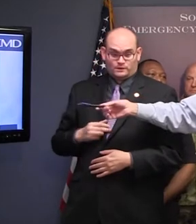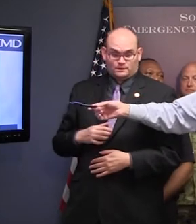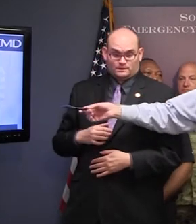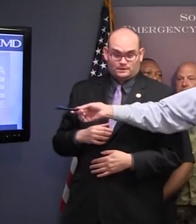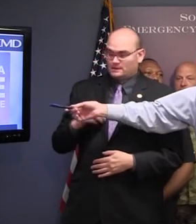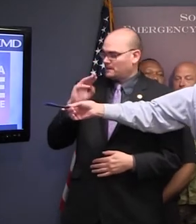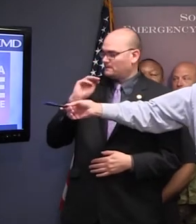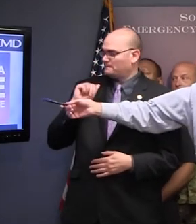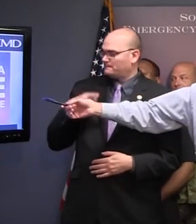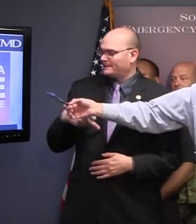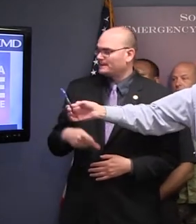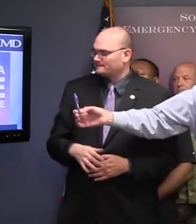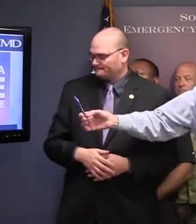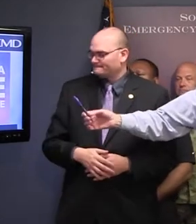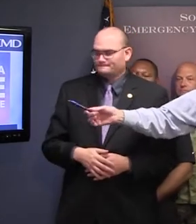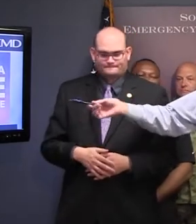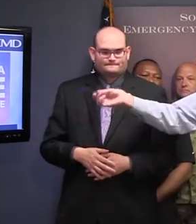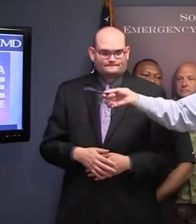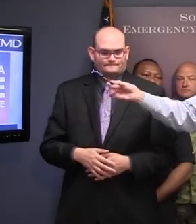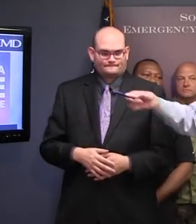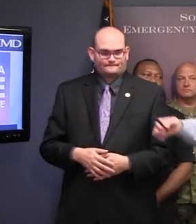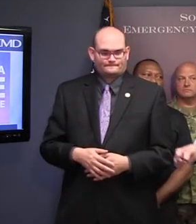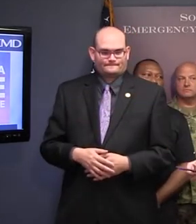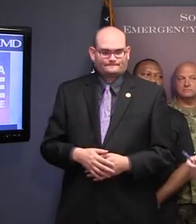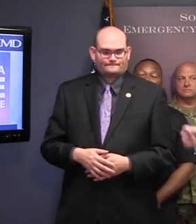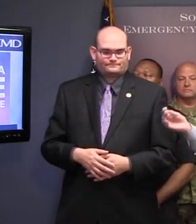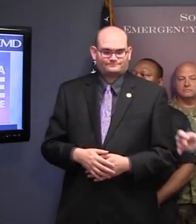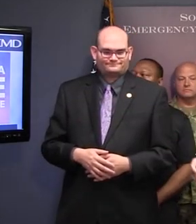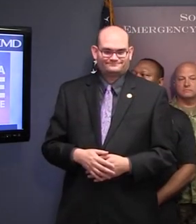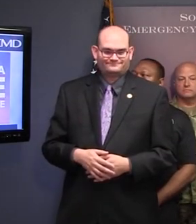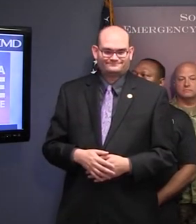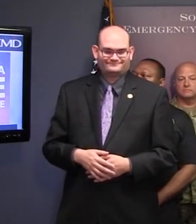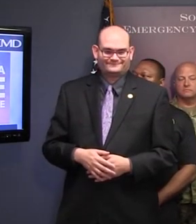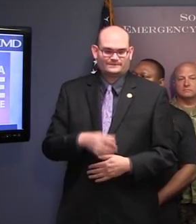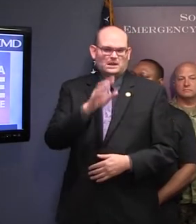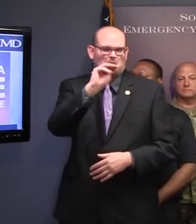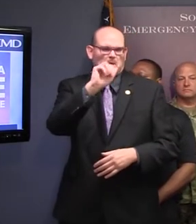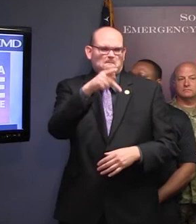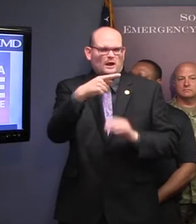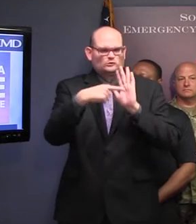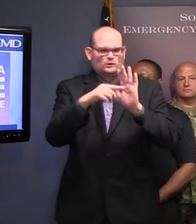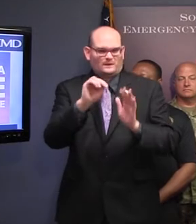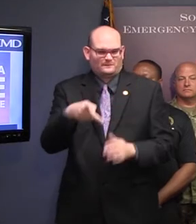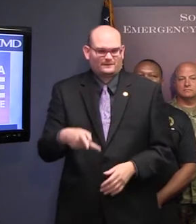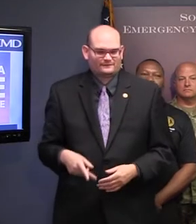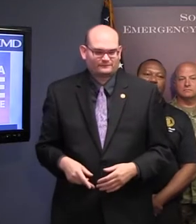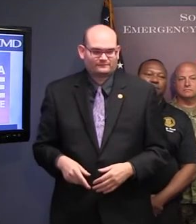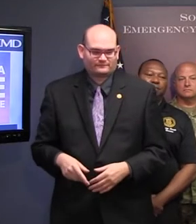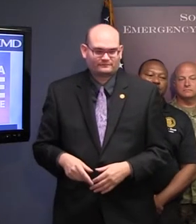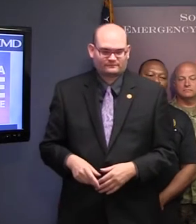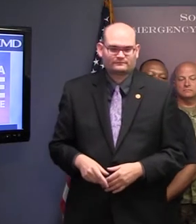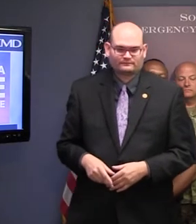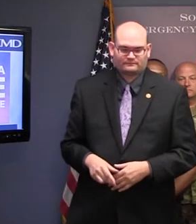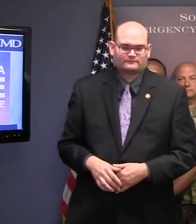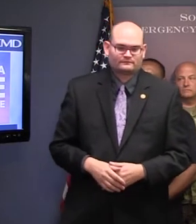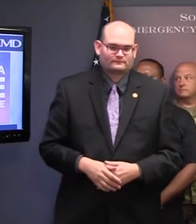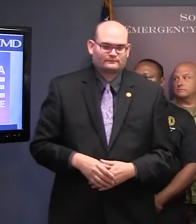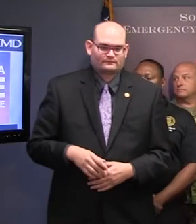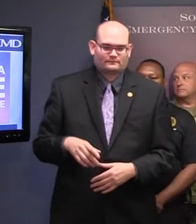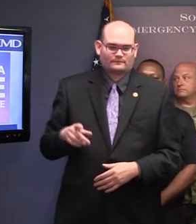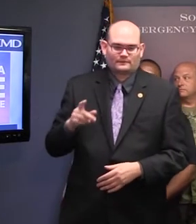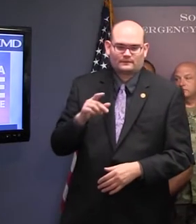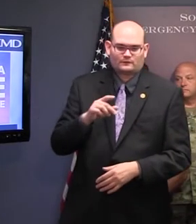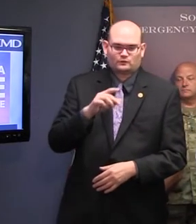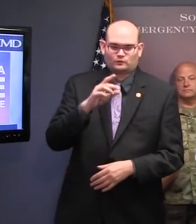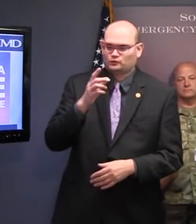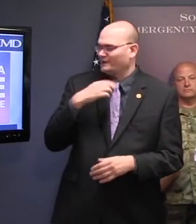some of these roads. We'll have more explanation about that in a minute. But those are the ones to